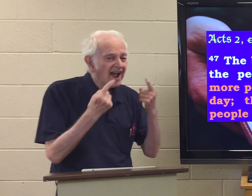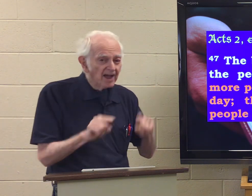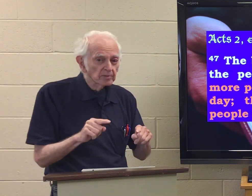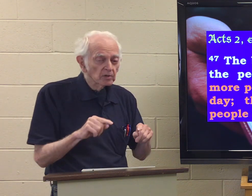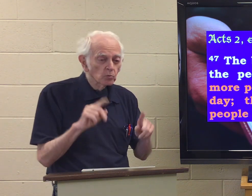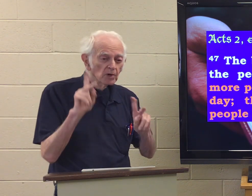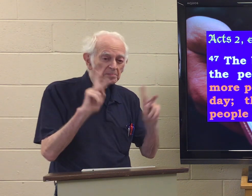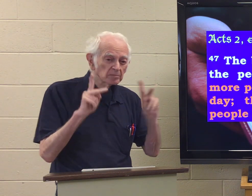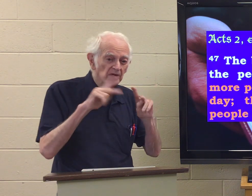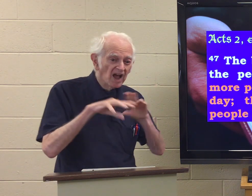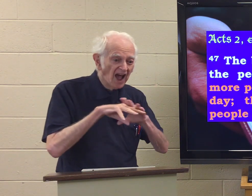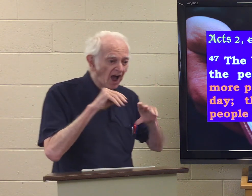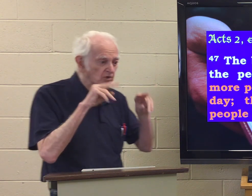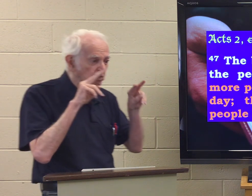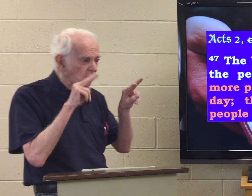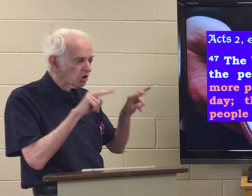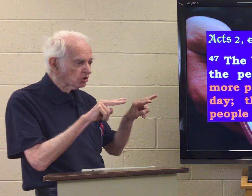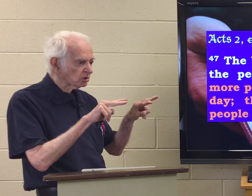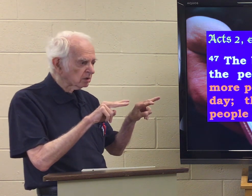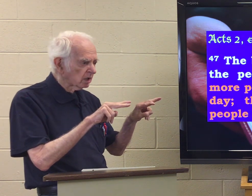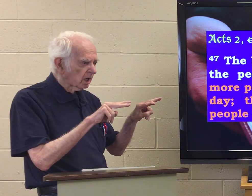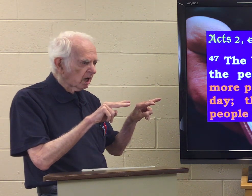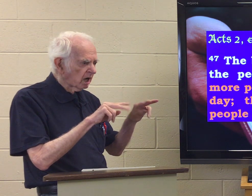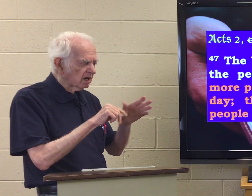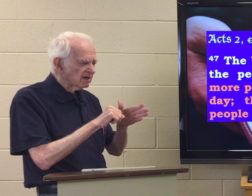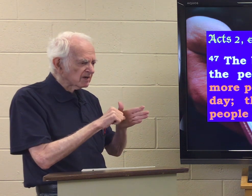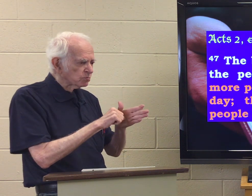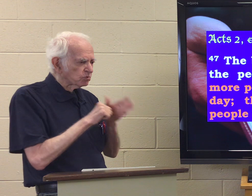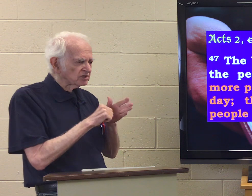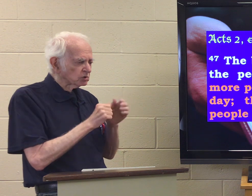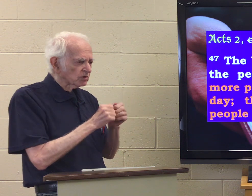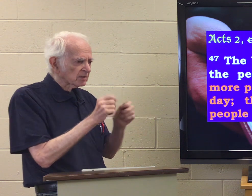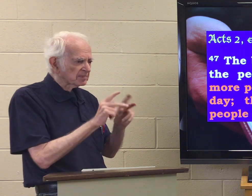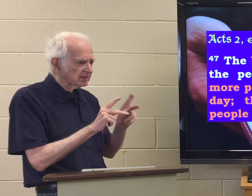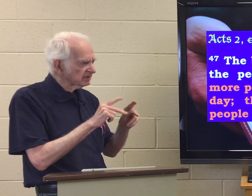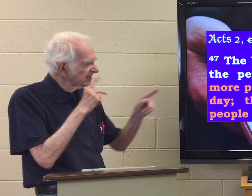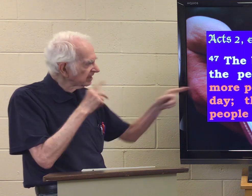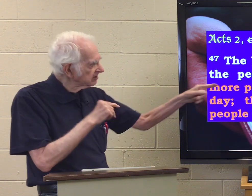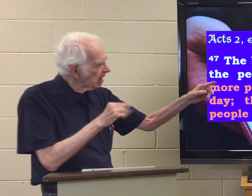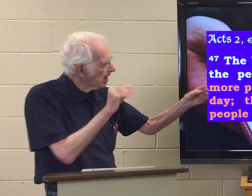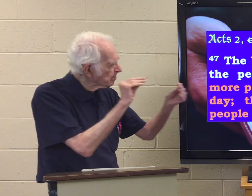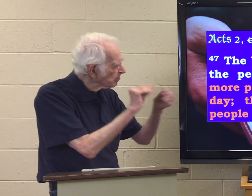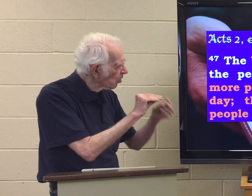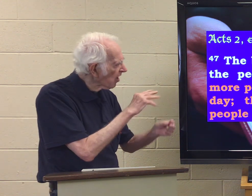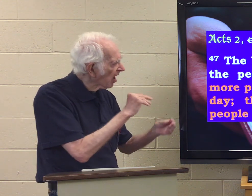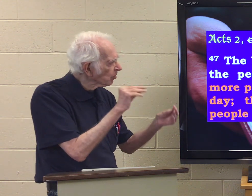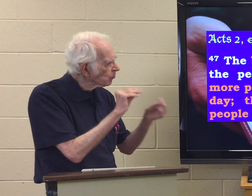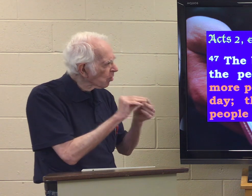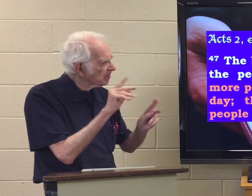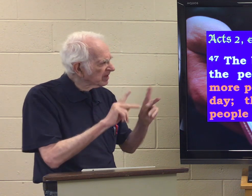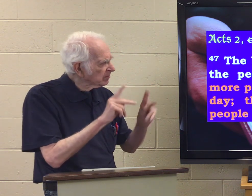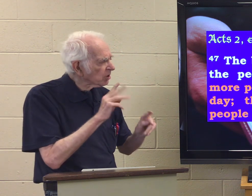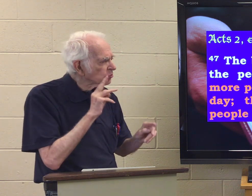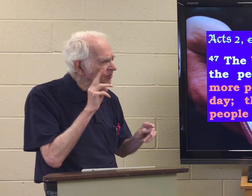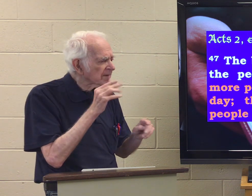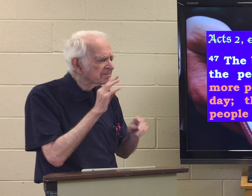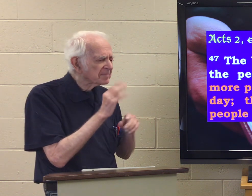This could happen when people outside look, and they're impressed with the people. It says more and more people were being